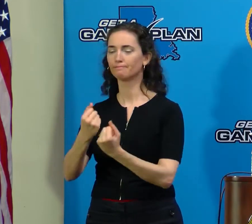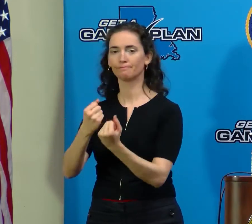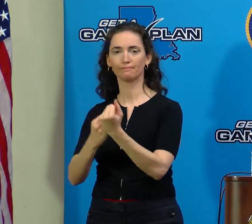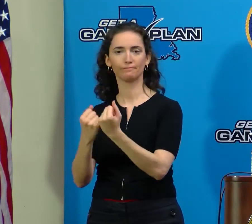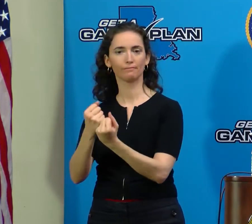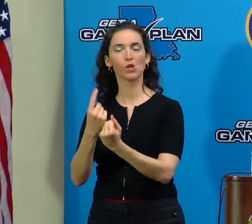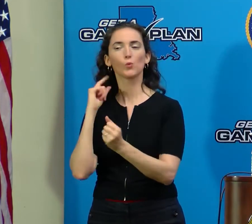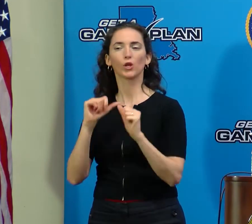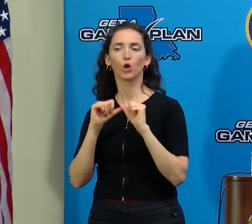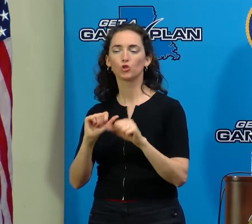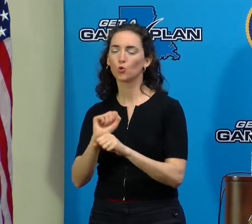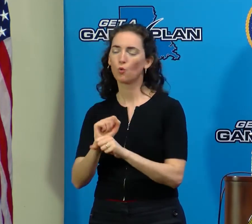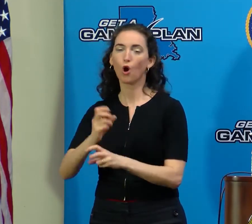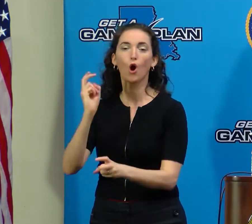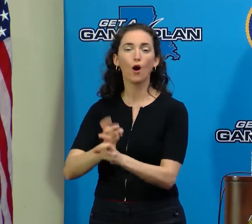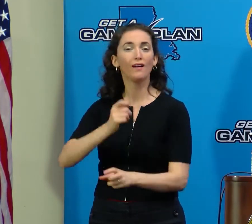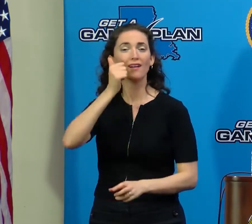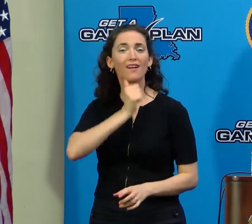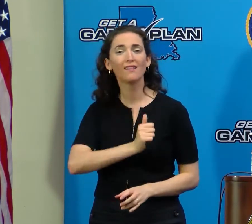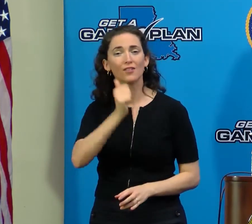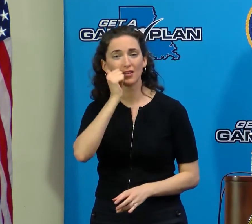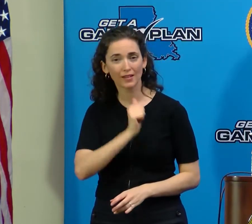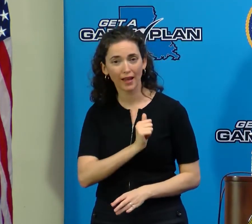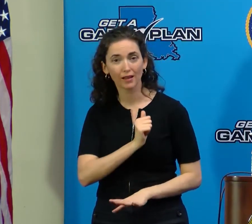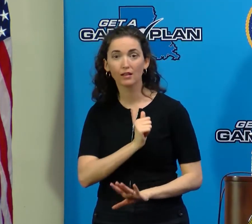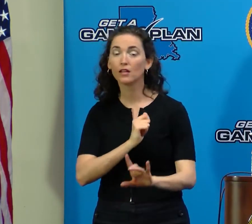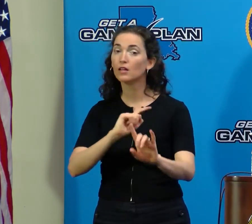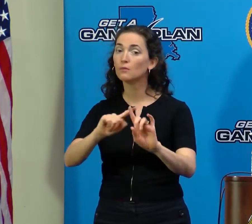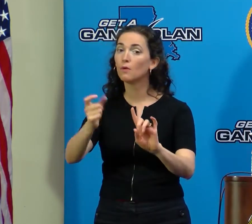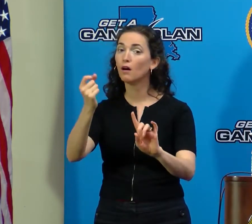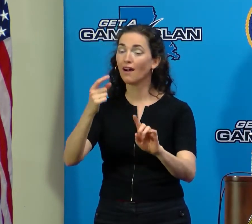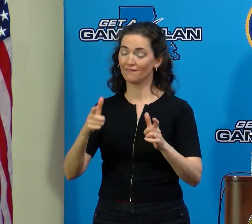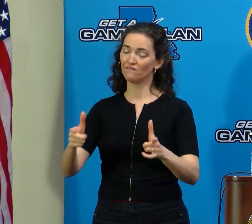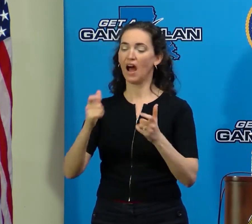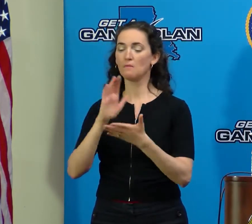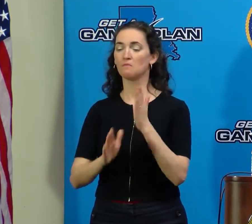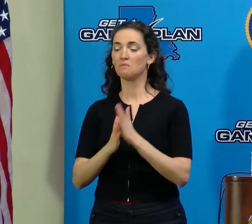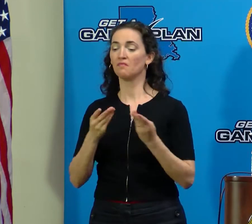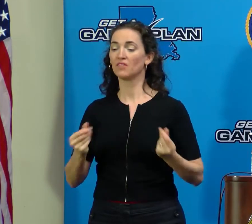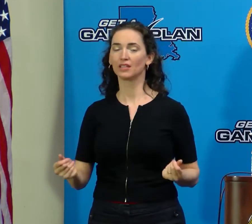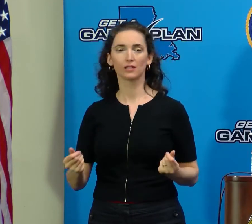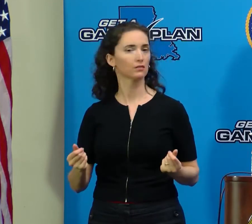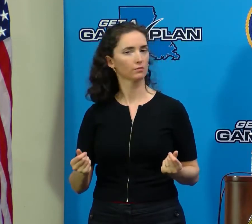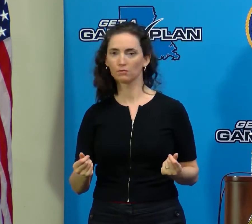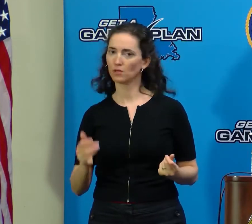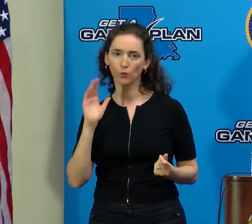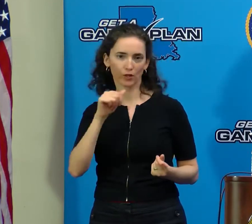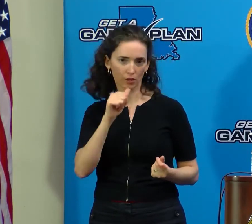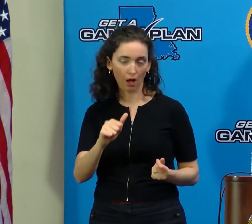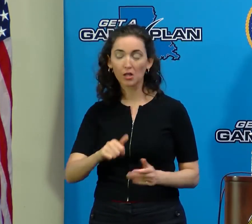every single day. But it isn't going to be fast, and it's not going to be perfect.